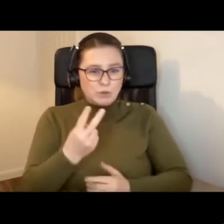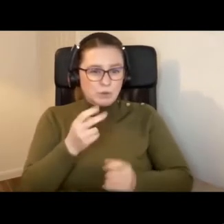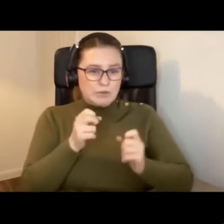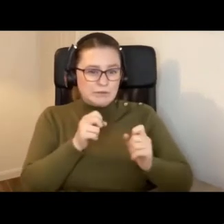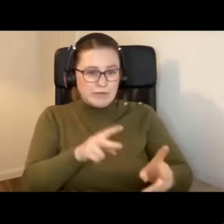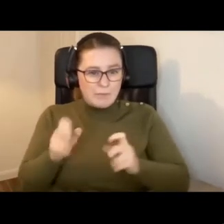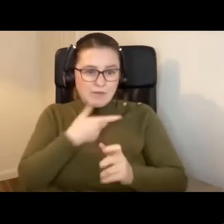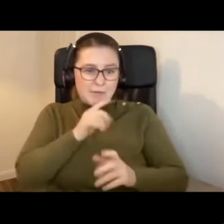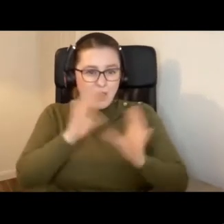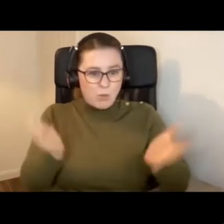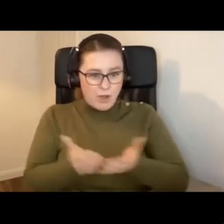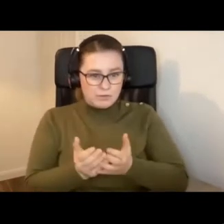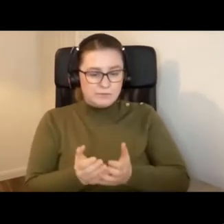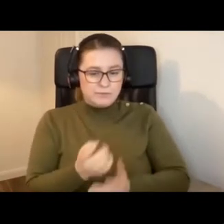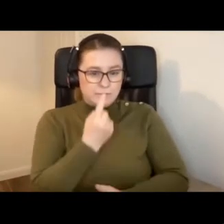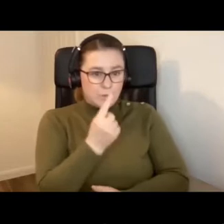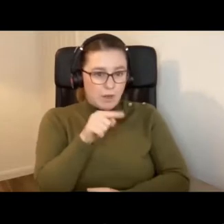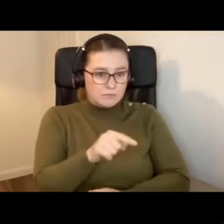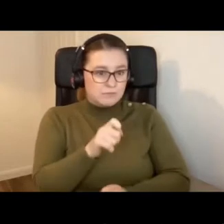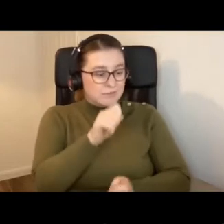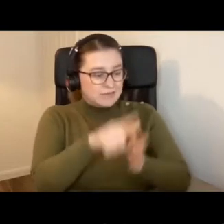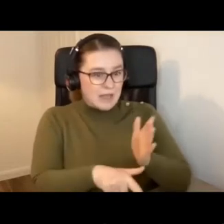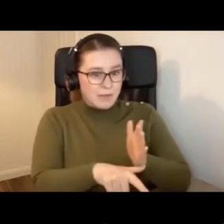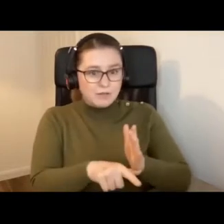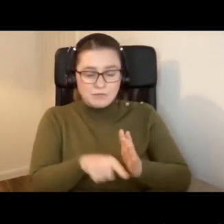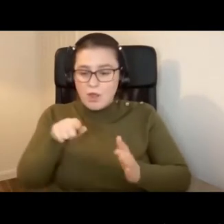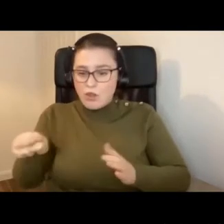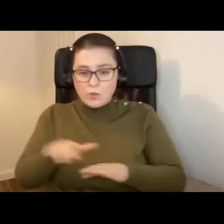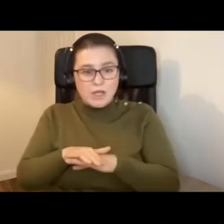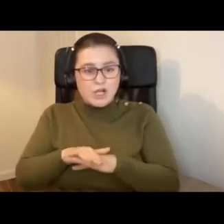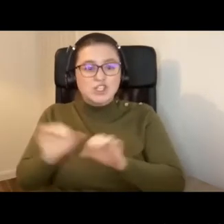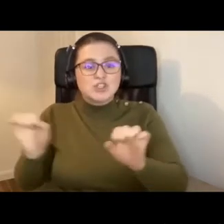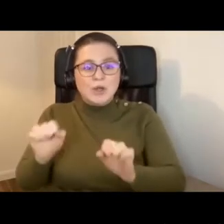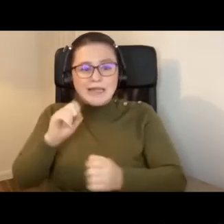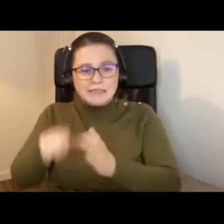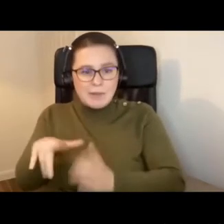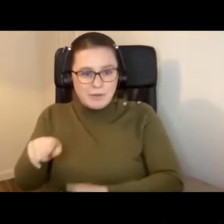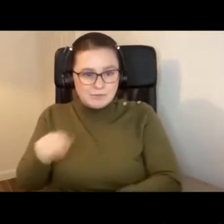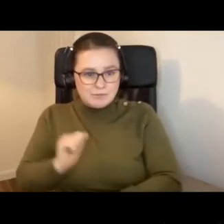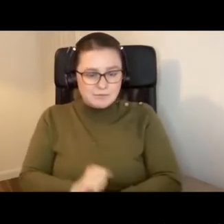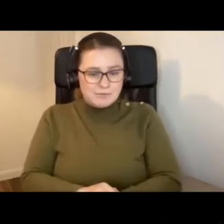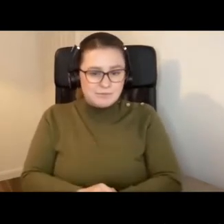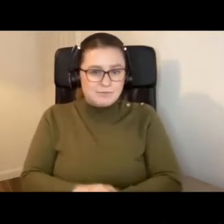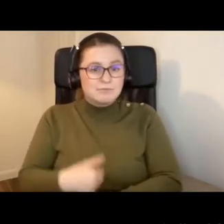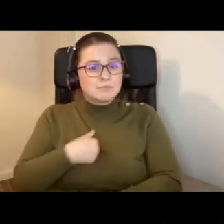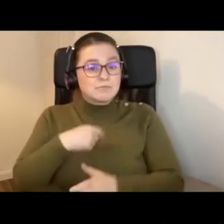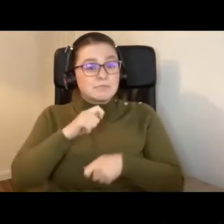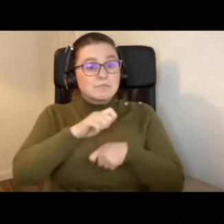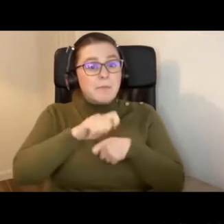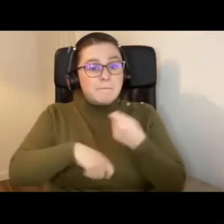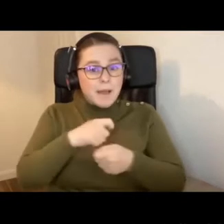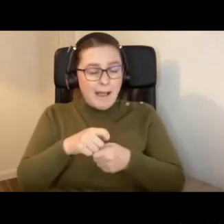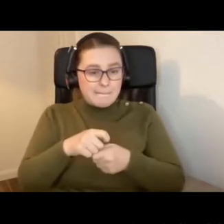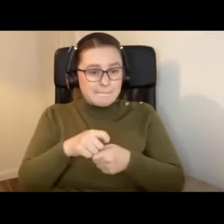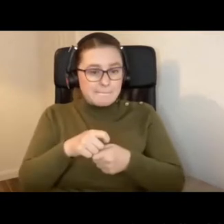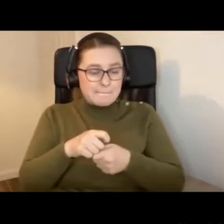or in the world. Those that are disabled and those that are not yet disabled. I became moved